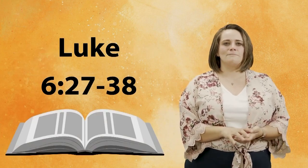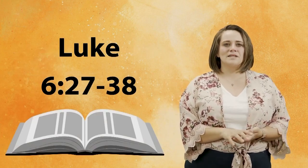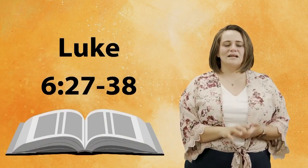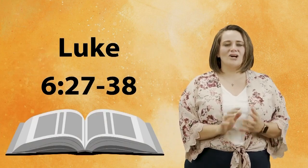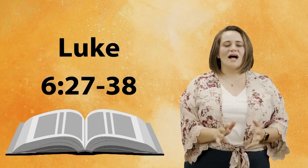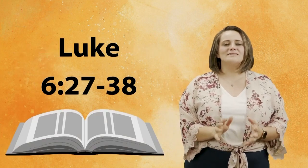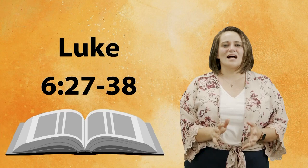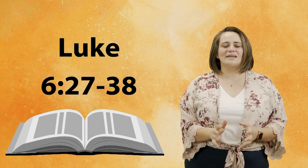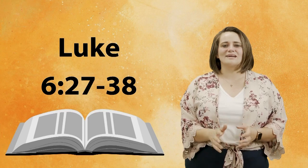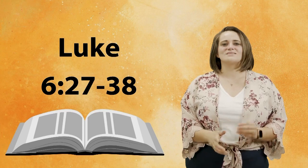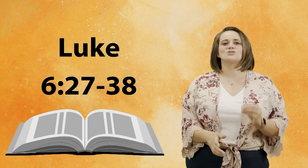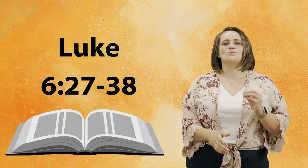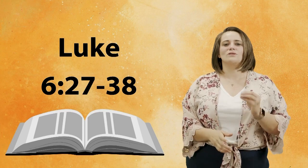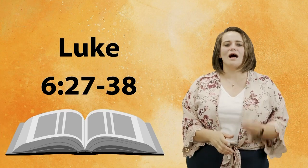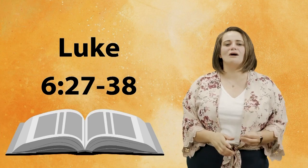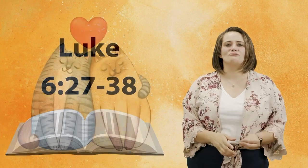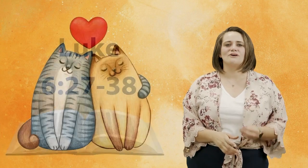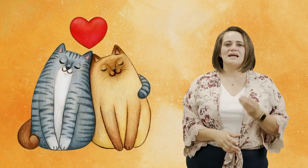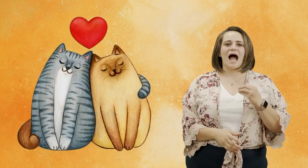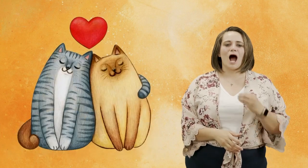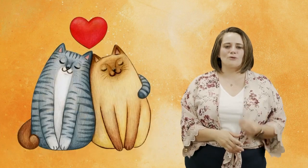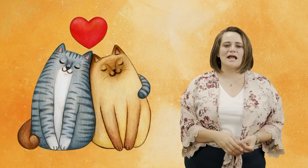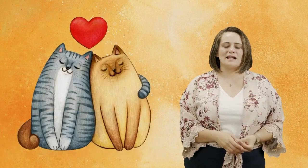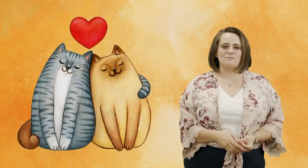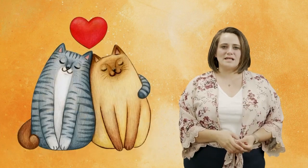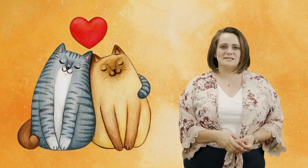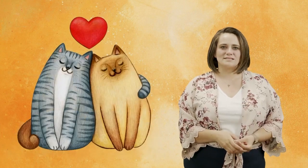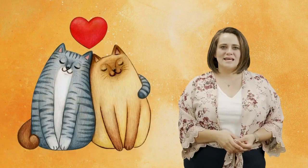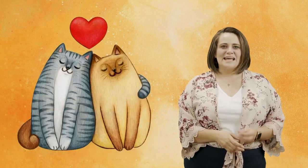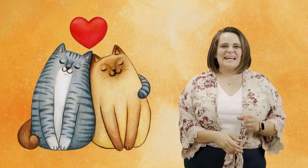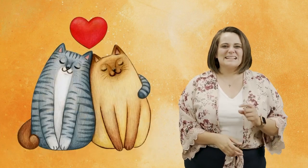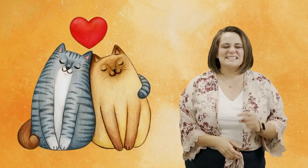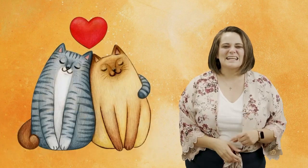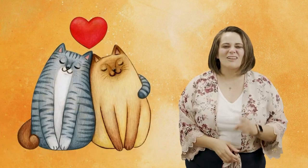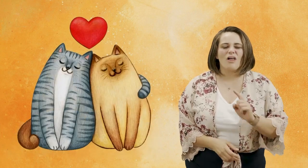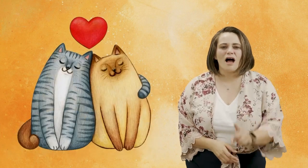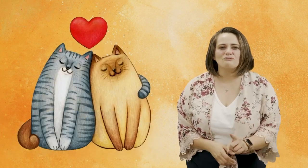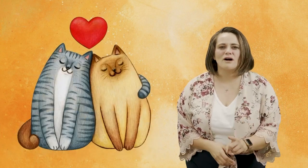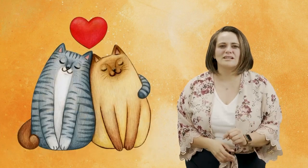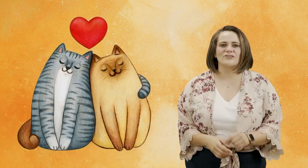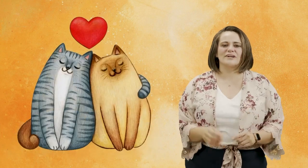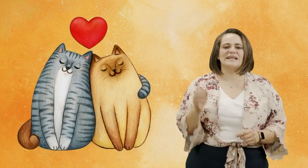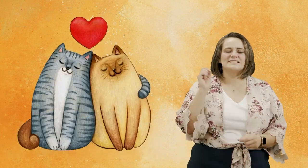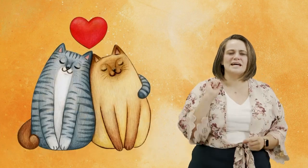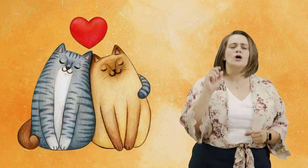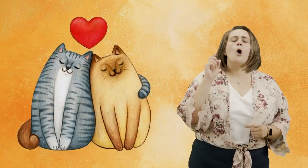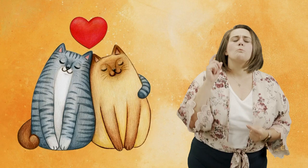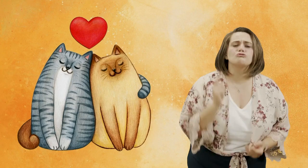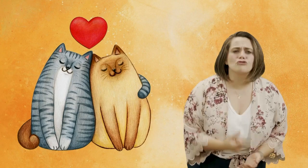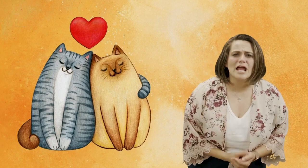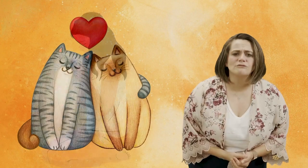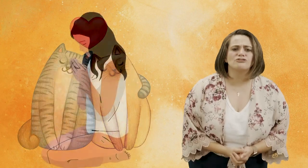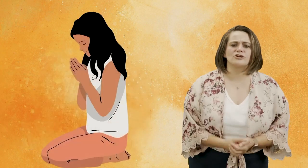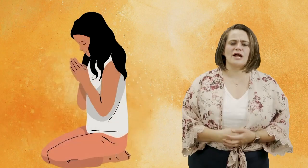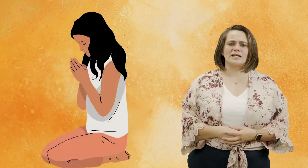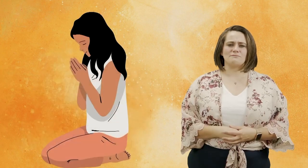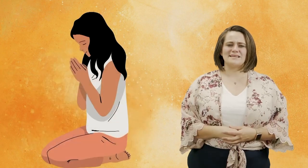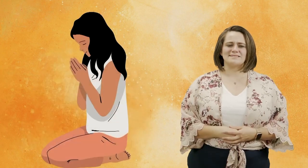god telling us to love our enemies he said love one another he said pray for your enemies